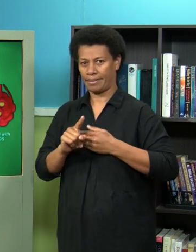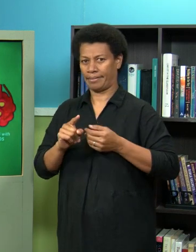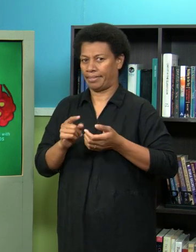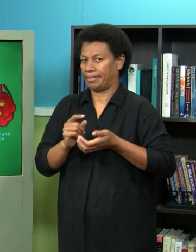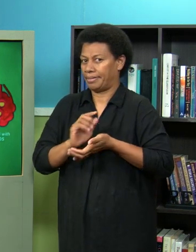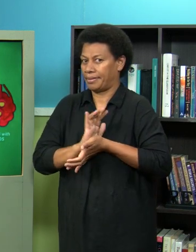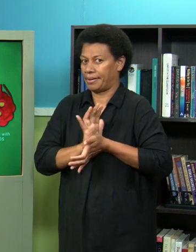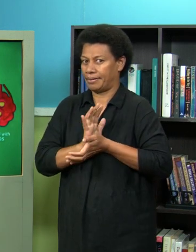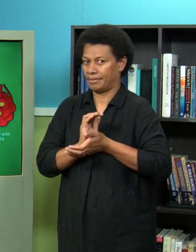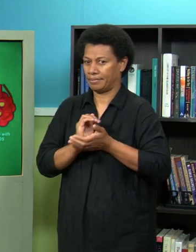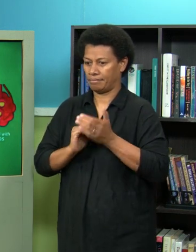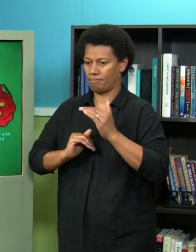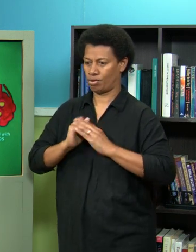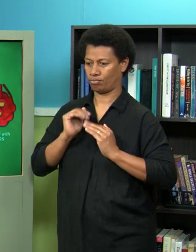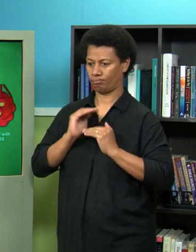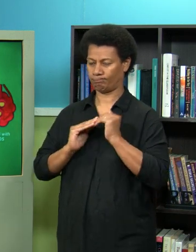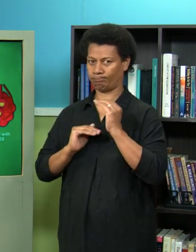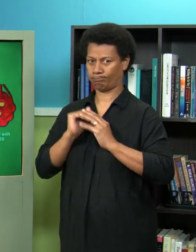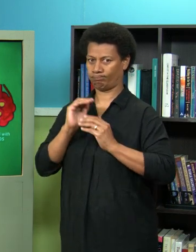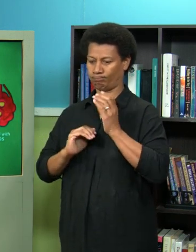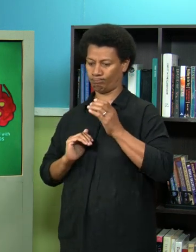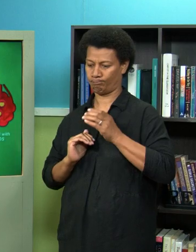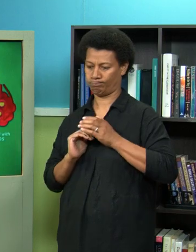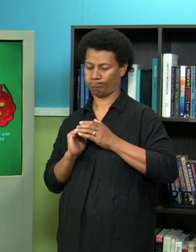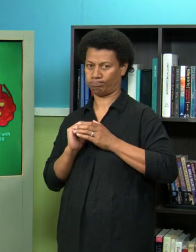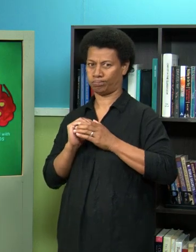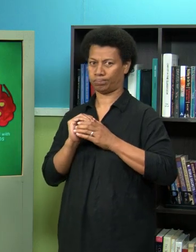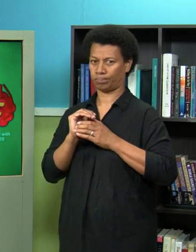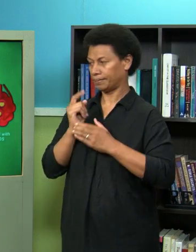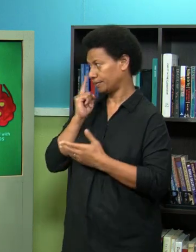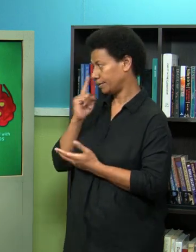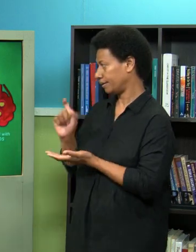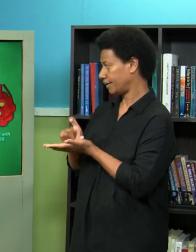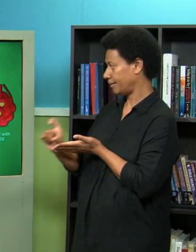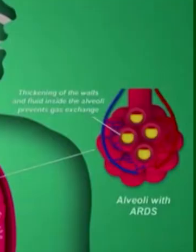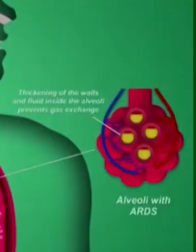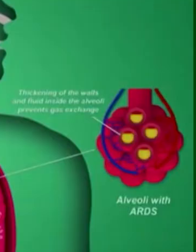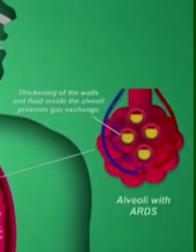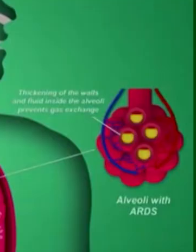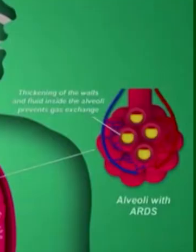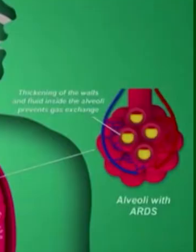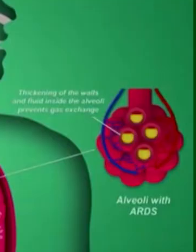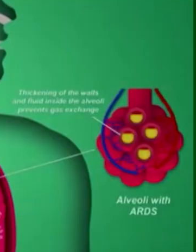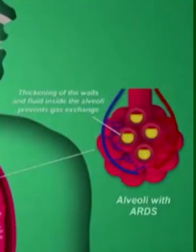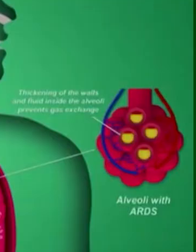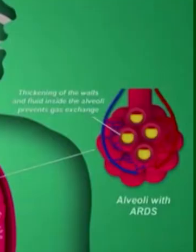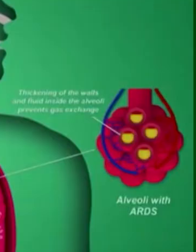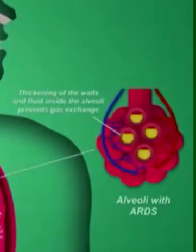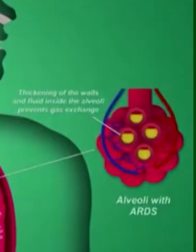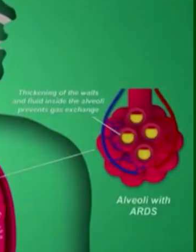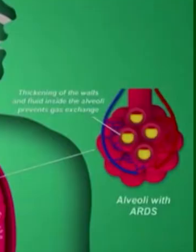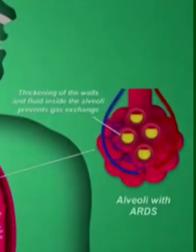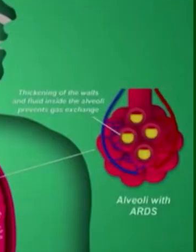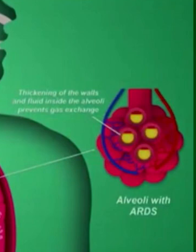okay inside your lungs inside the smallest parts of your lungs and if you have a look at this diagram over this side it shows that the the